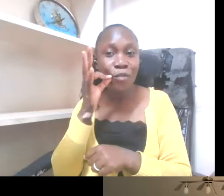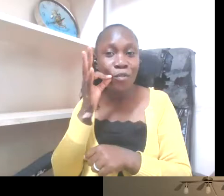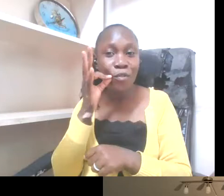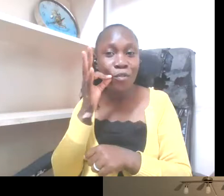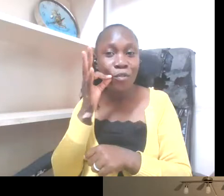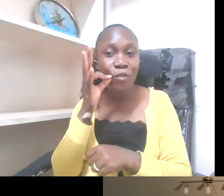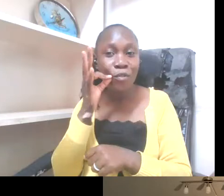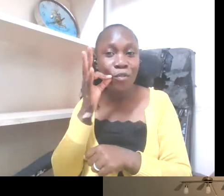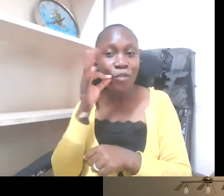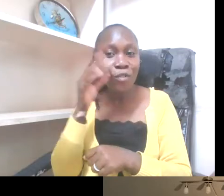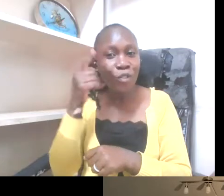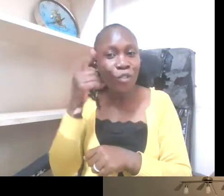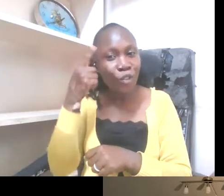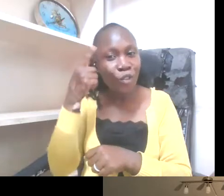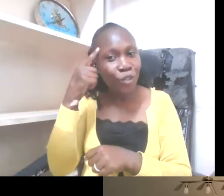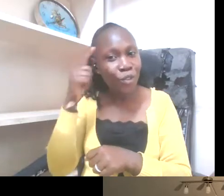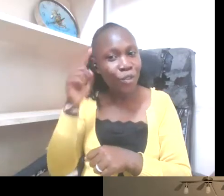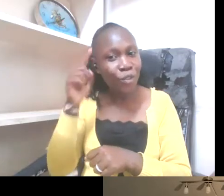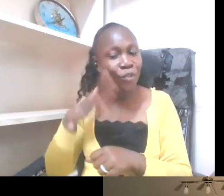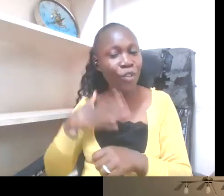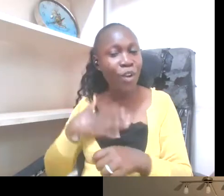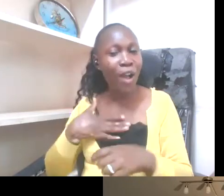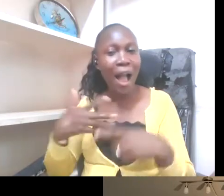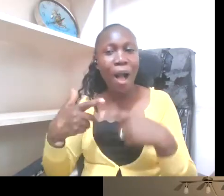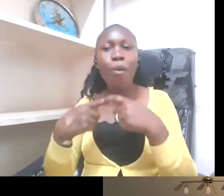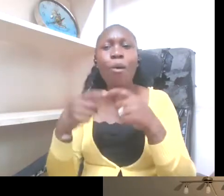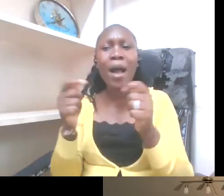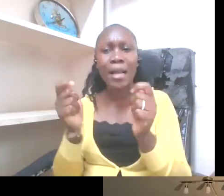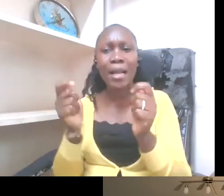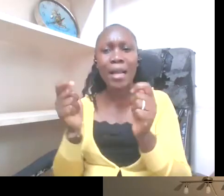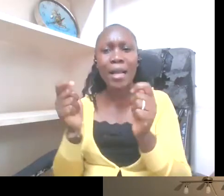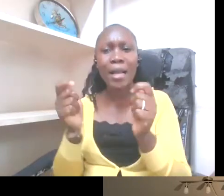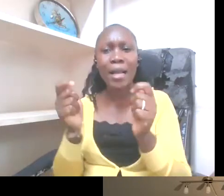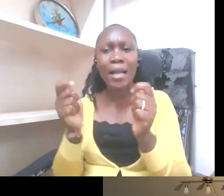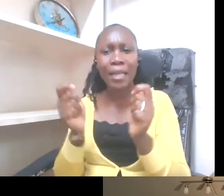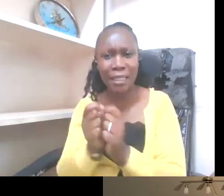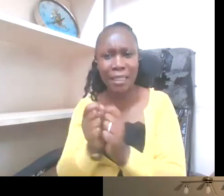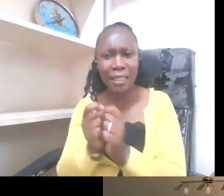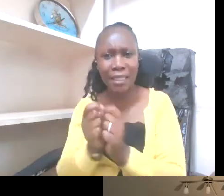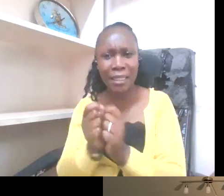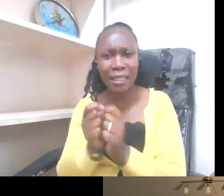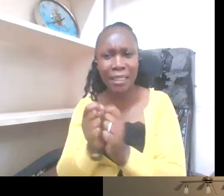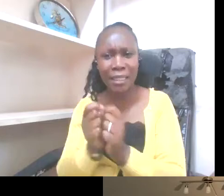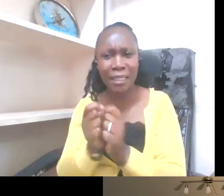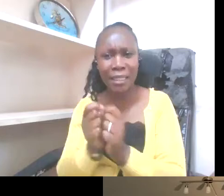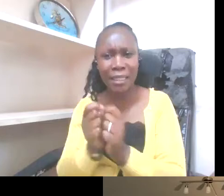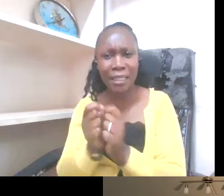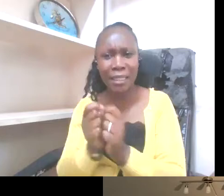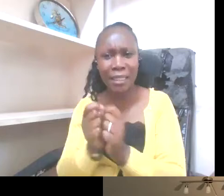the people with disabilities and other special needs. So we came up with a policy to have